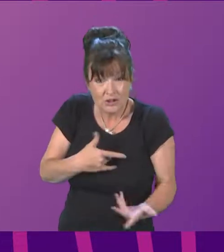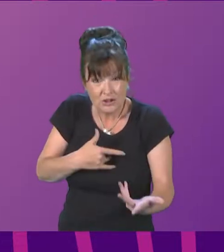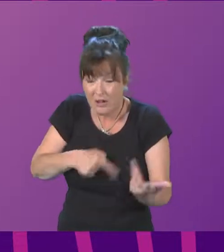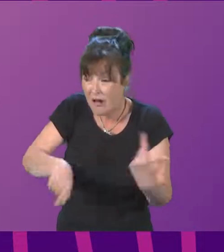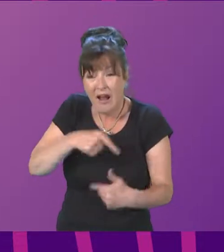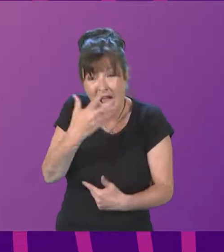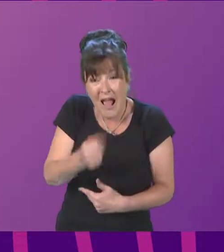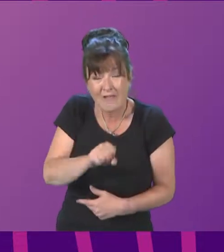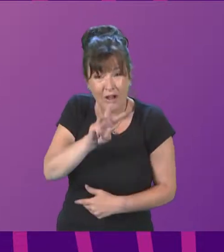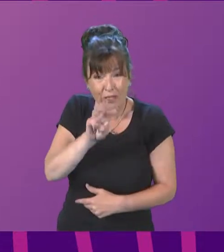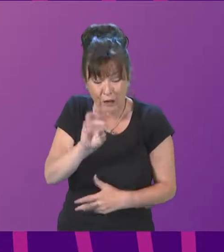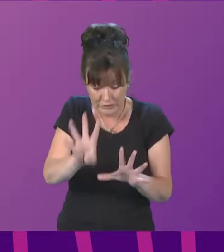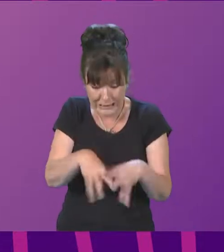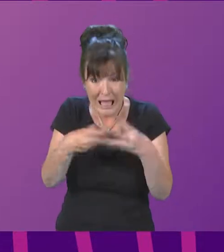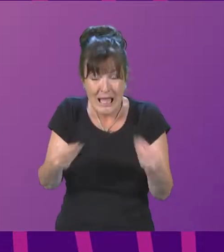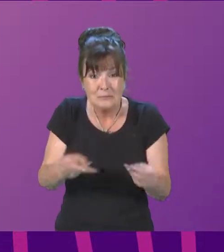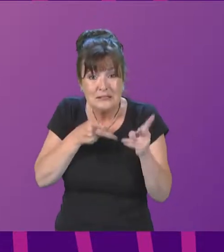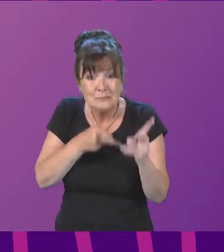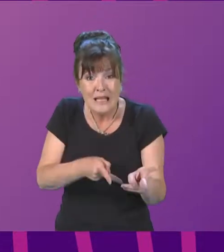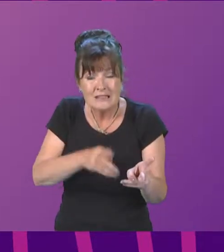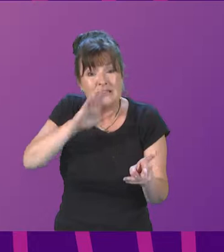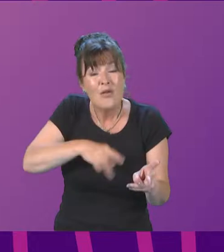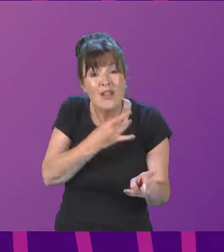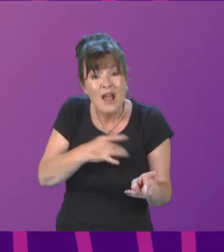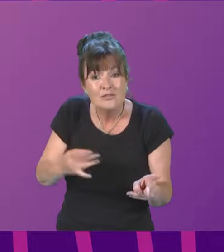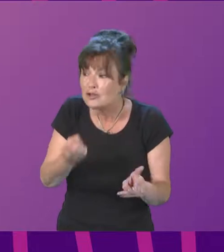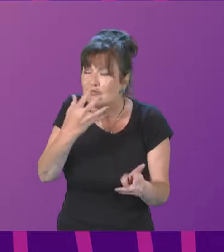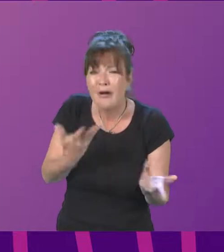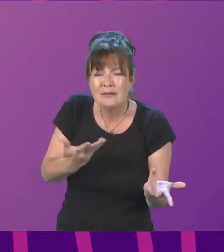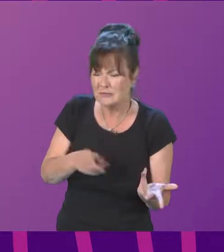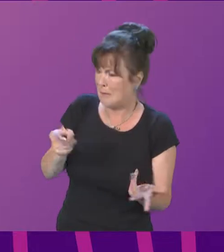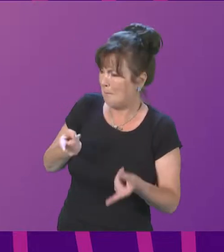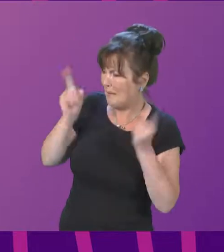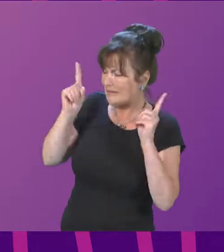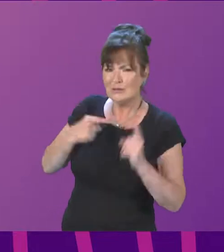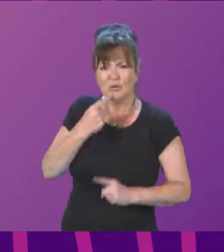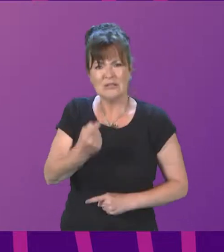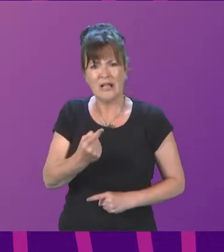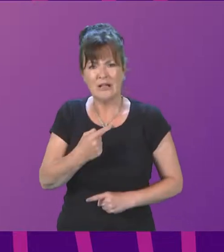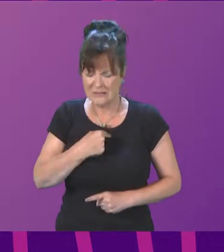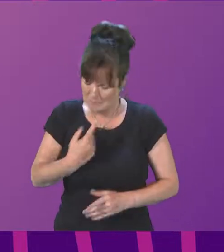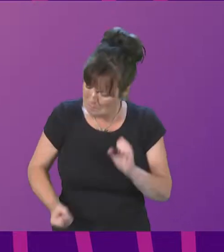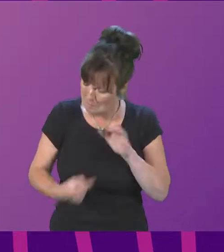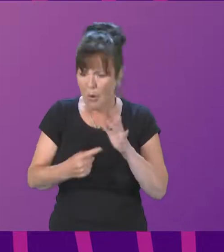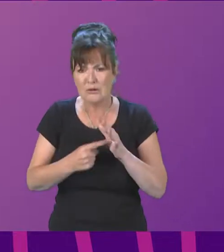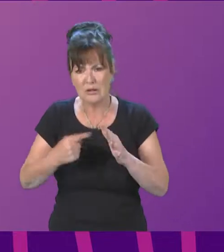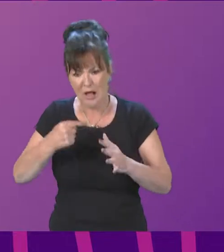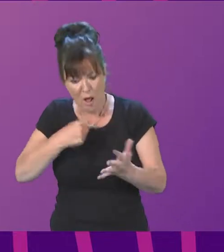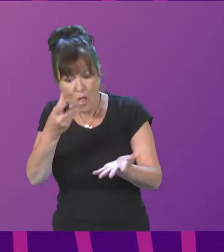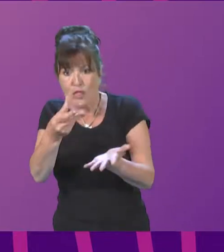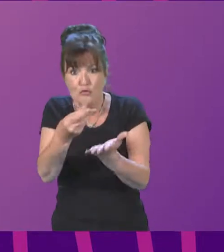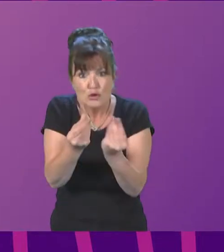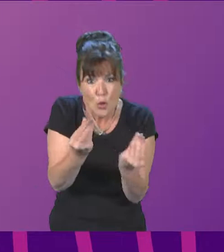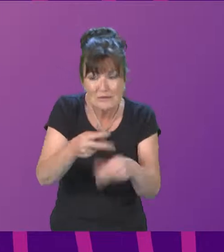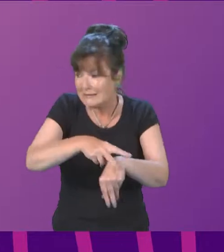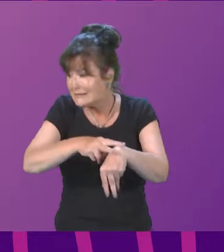There are 13 empty beds there at present. Minister, you said it's imperative that resources reach where it must reach.